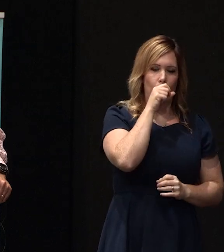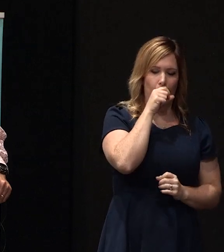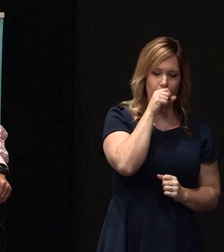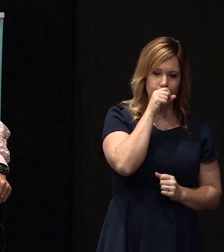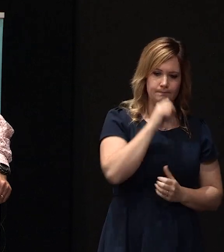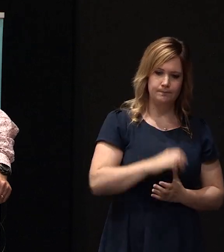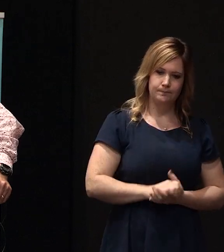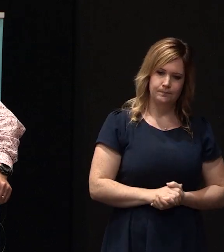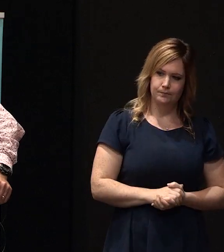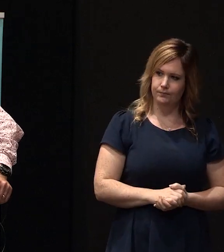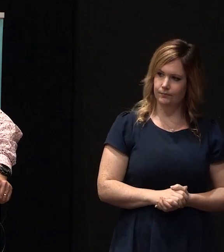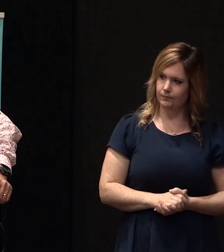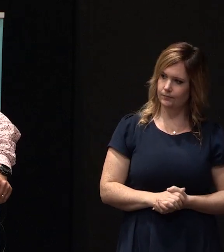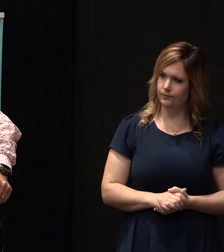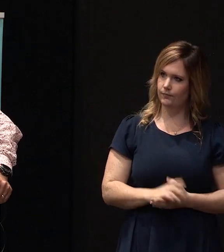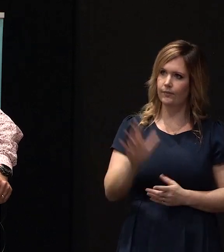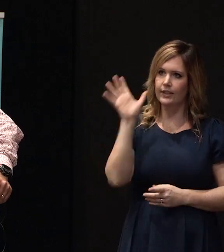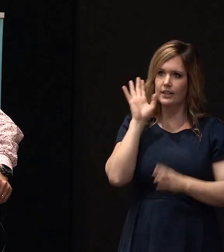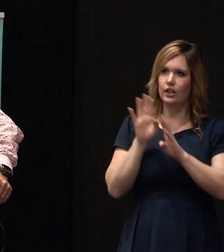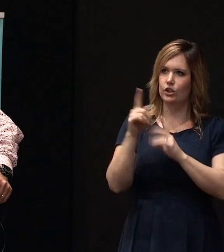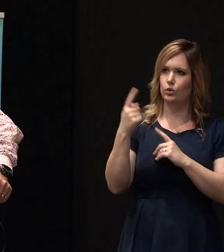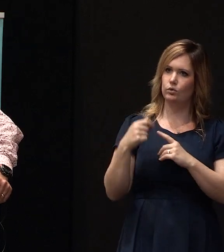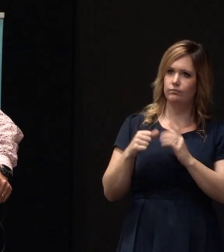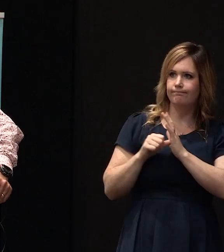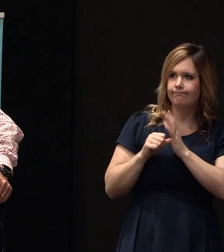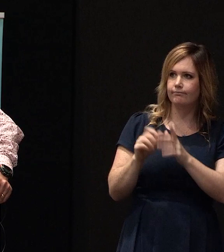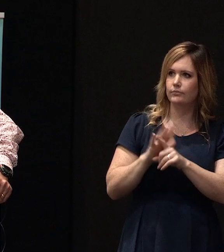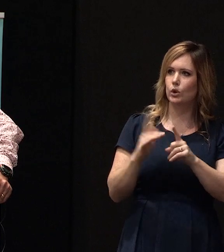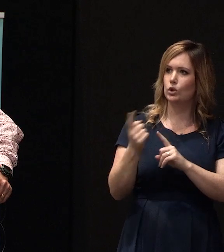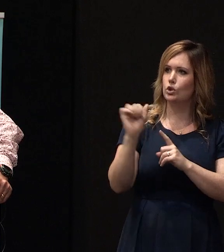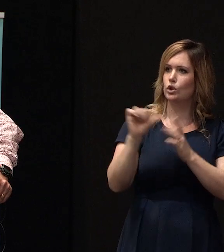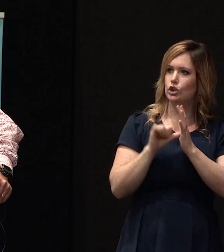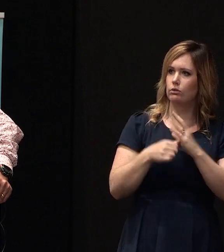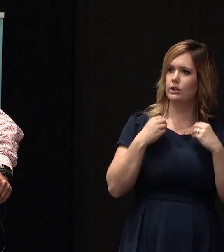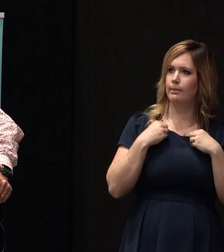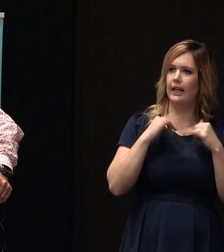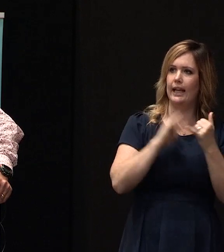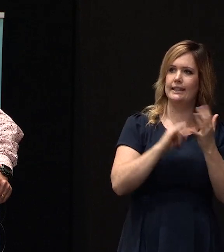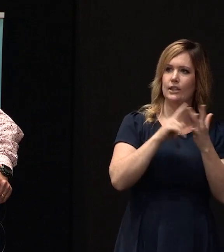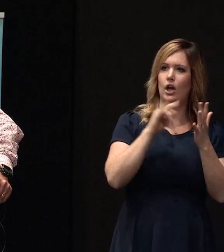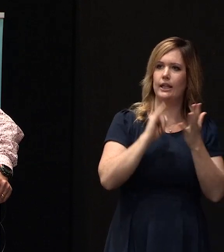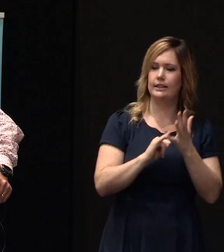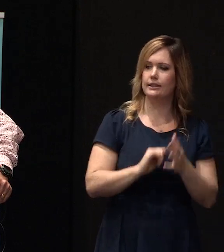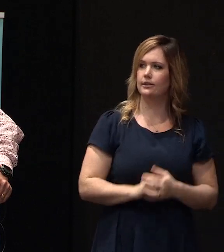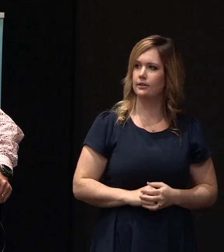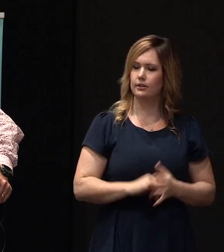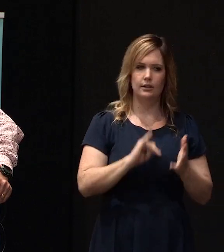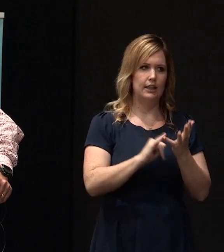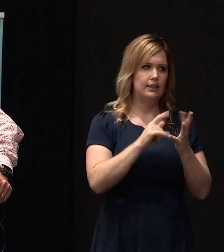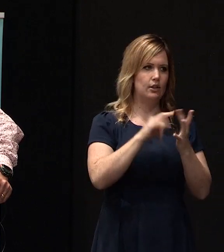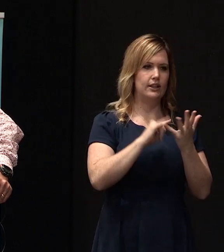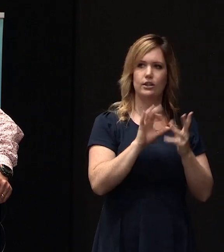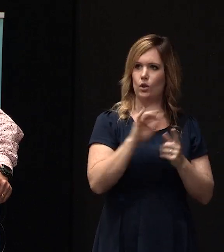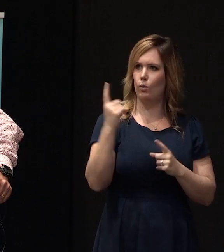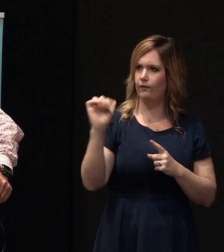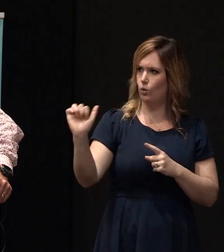Yeah, I'm not... It sounds like you're one of those difficult... Who's your insurer, sir? SIS. So, SIS are not